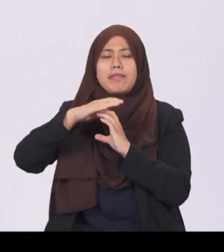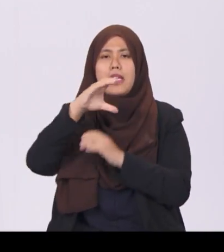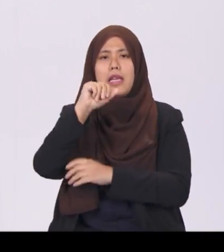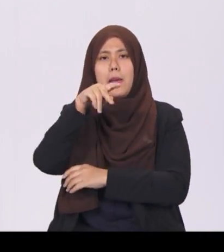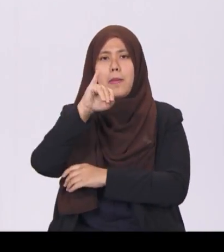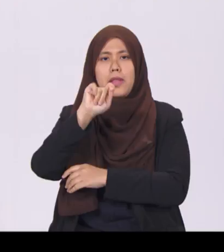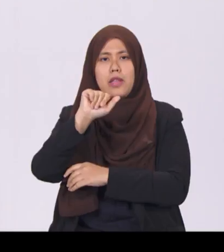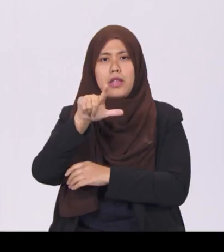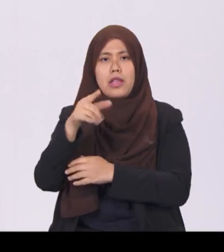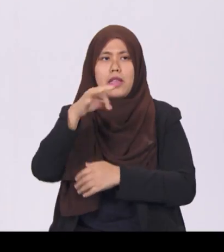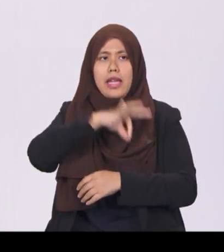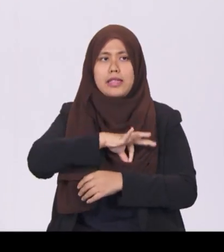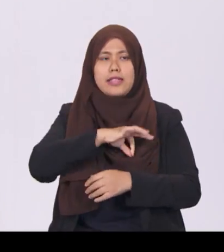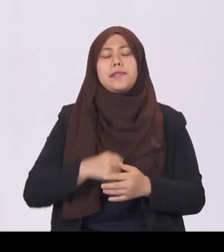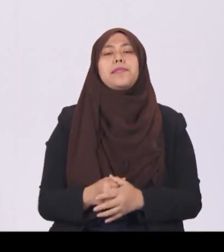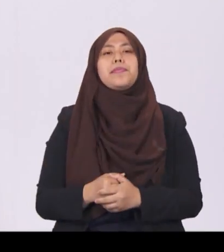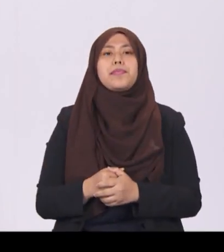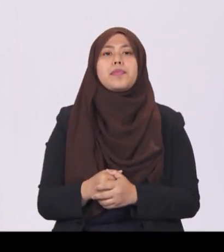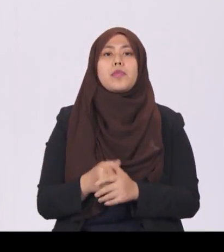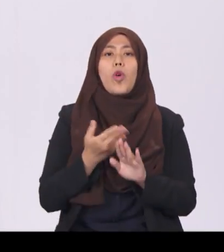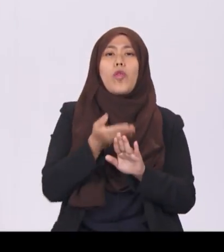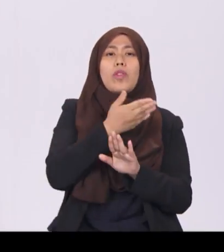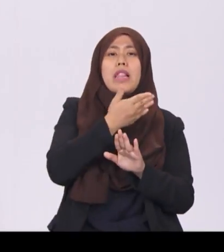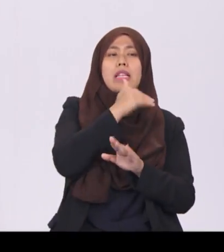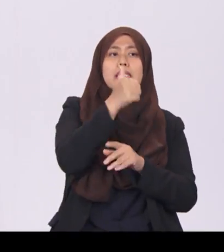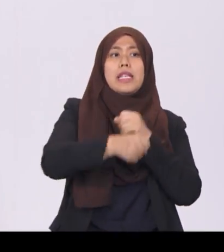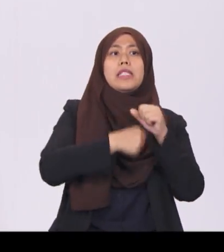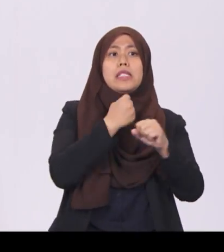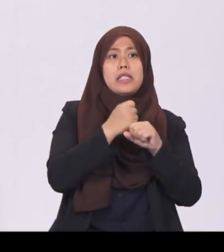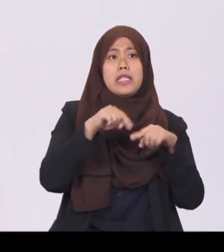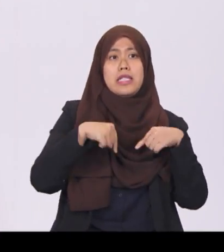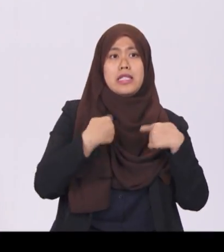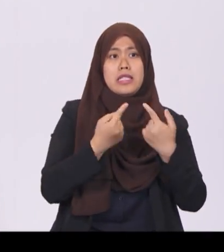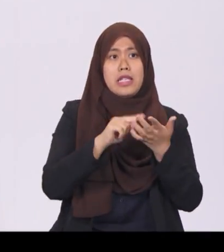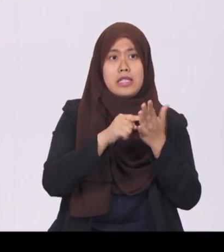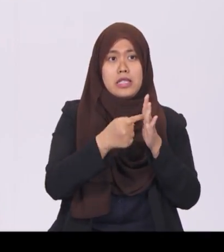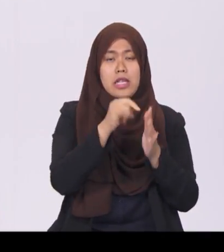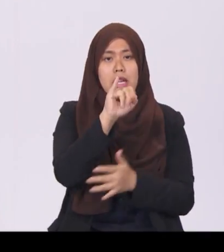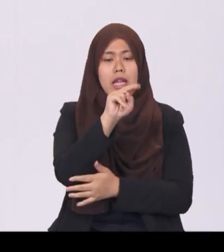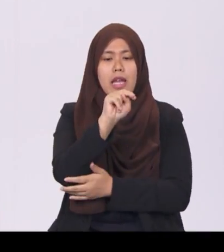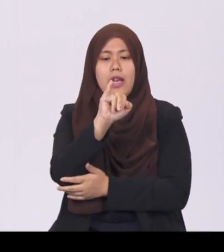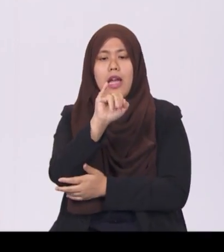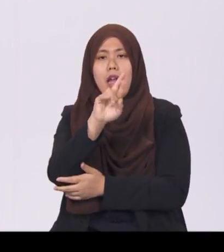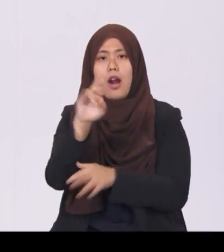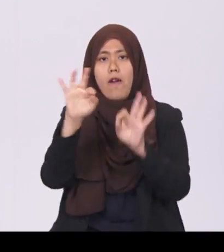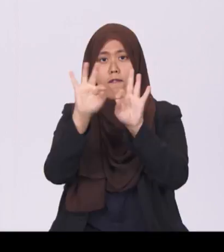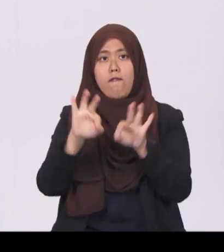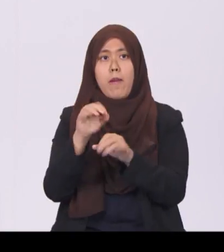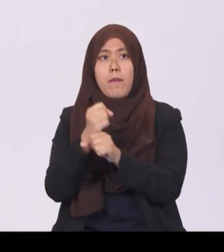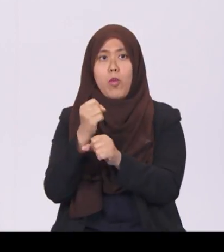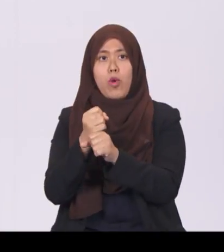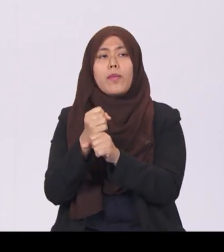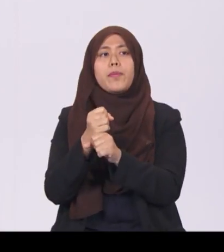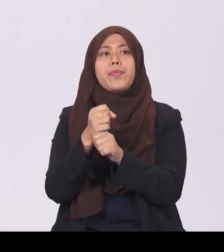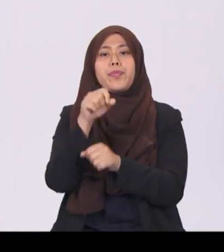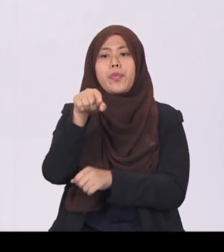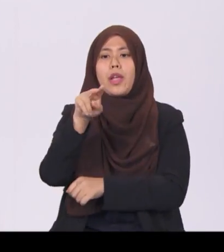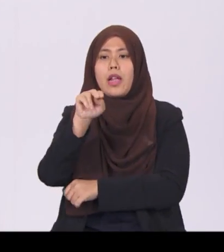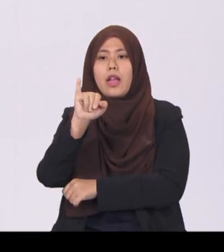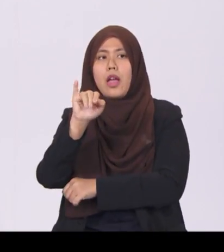Over the last 10 years since the implementation of the NIR framework, the NIR contribution, or NIRC,